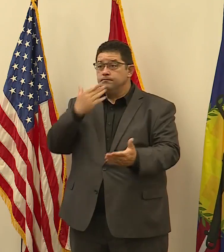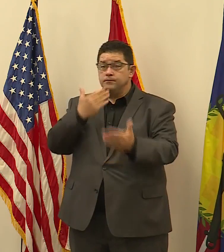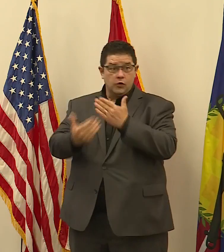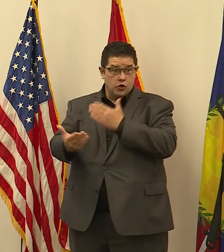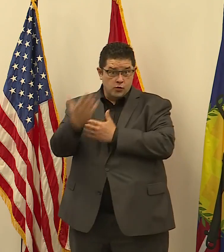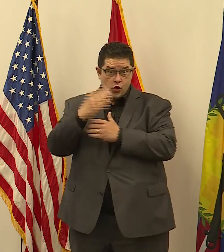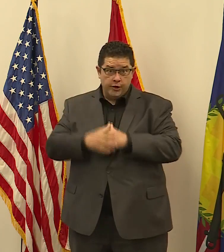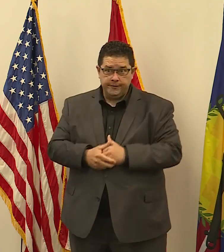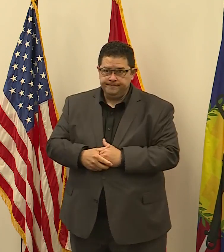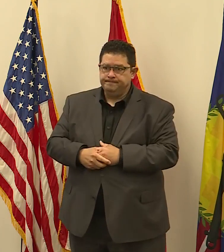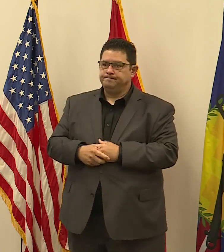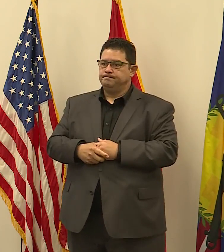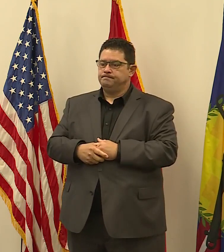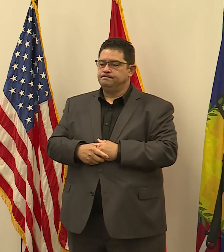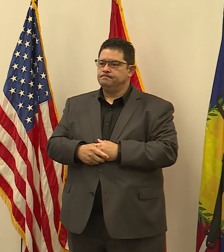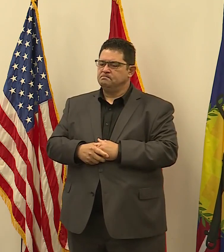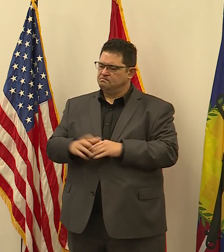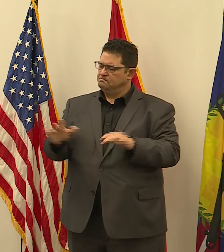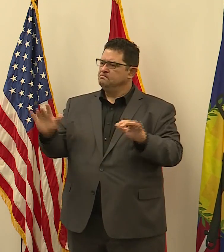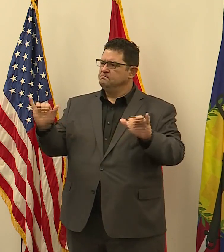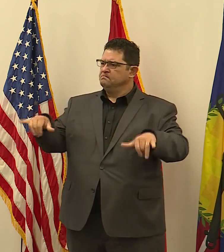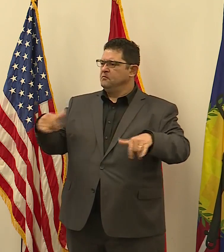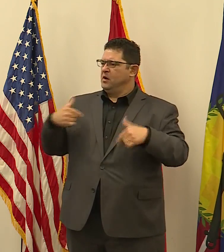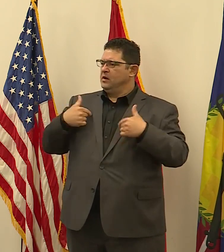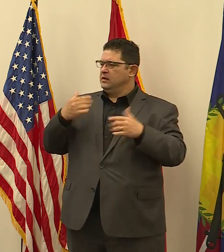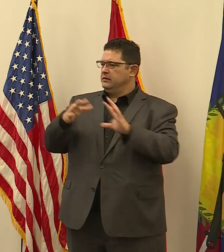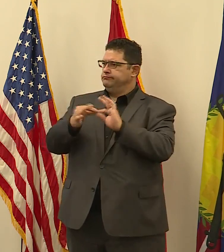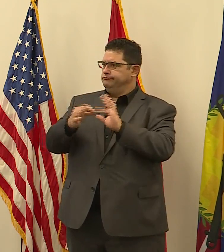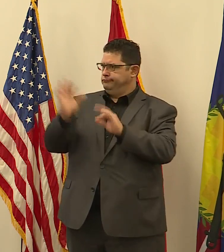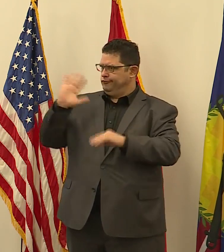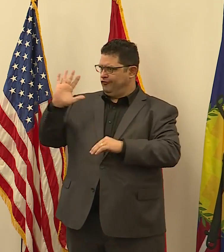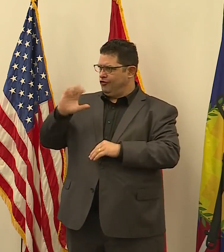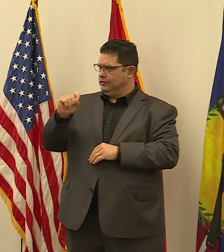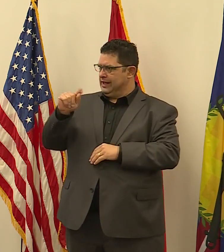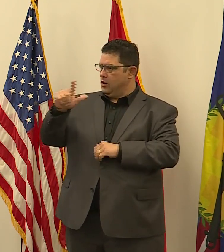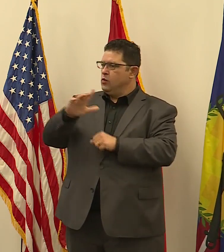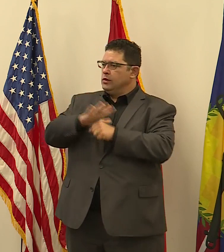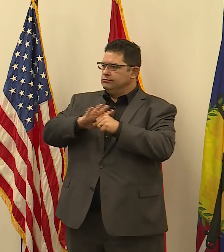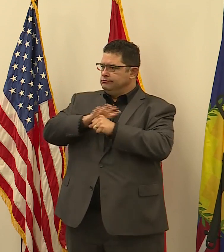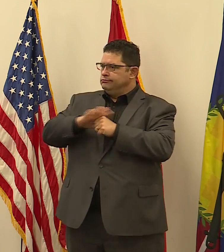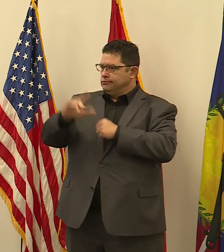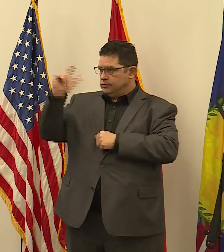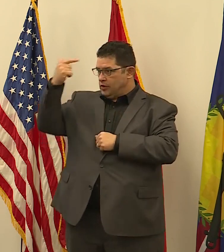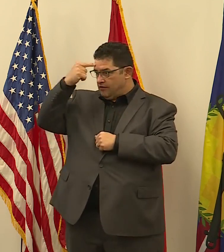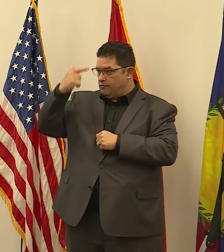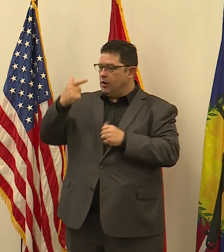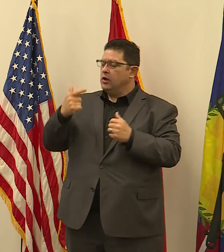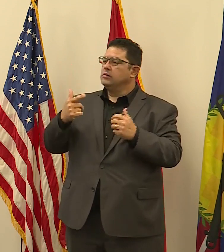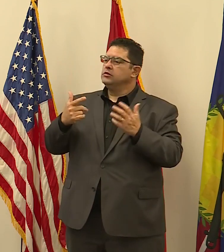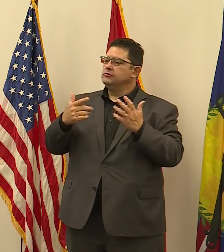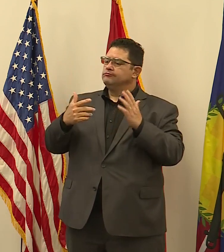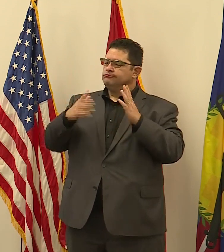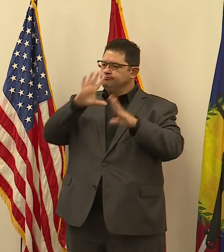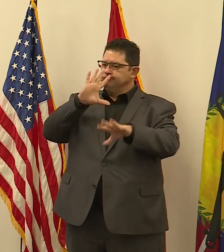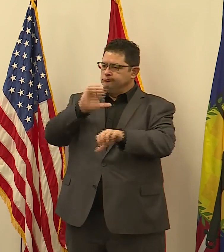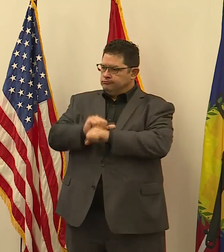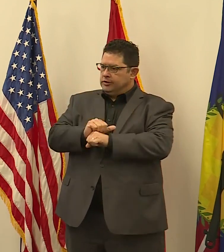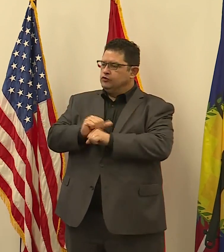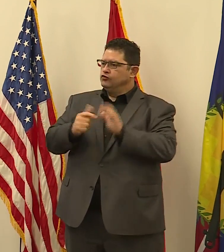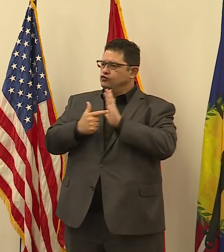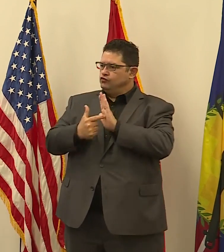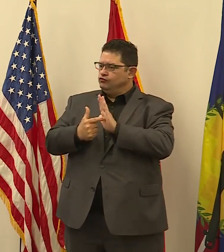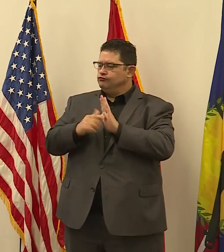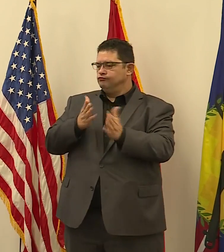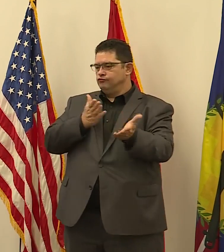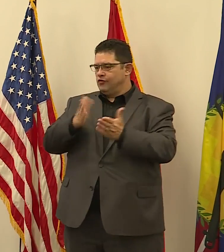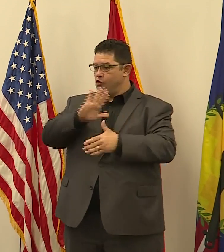Good morning. As I've said before, St. Louis County government is committed to serving all of its residents. No one should be